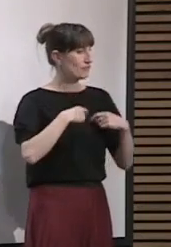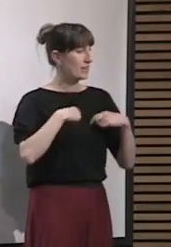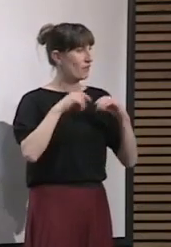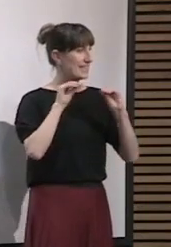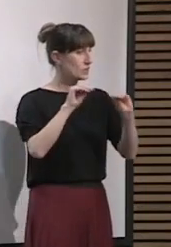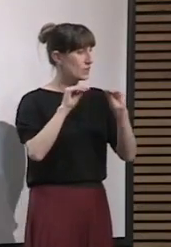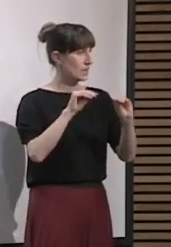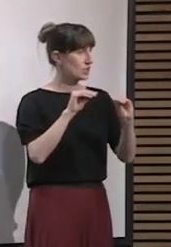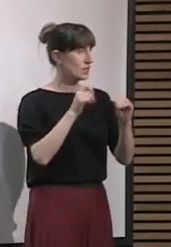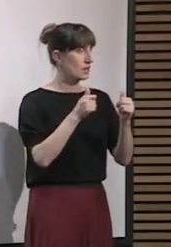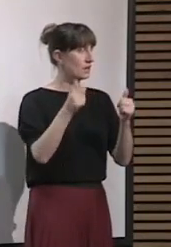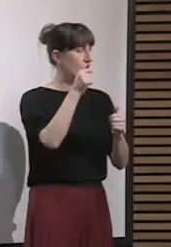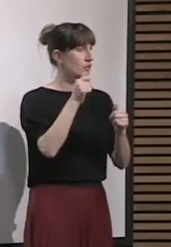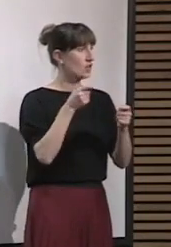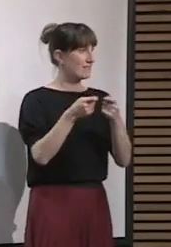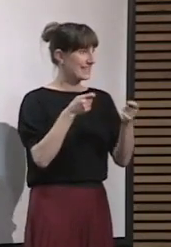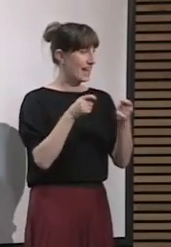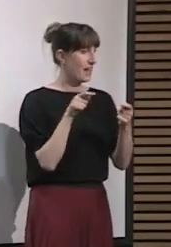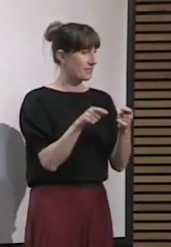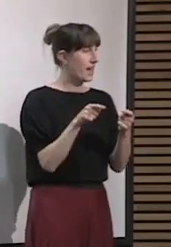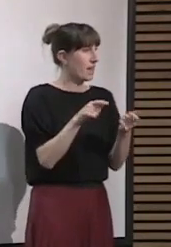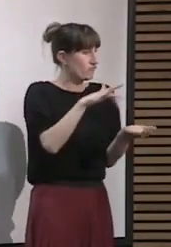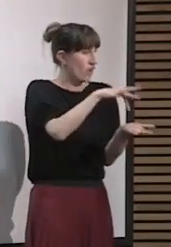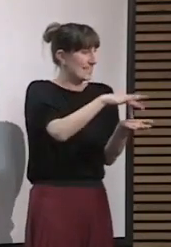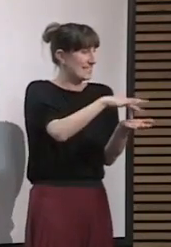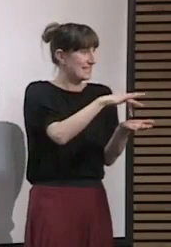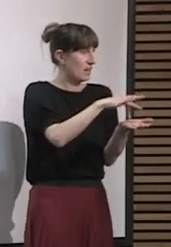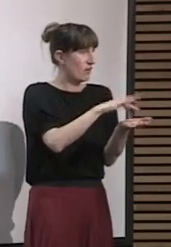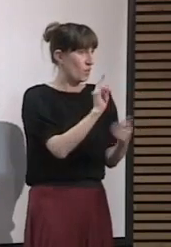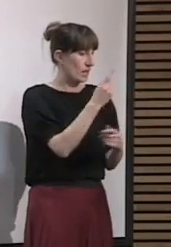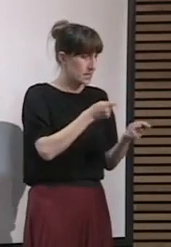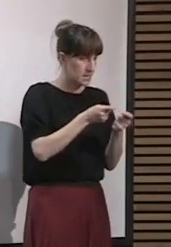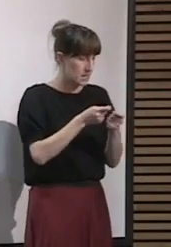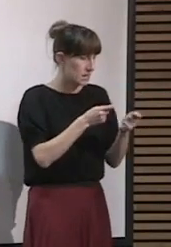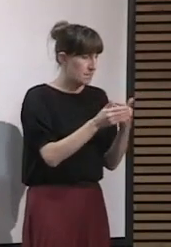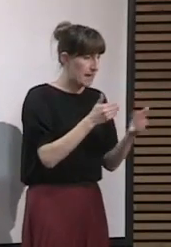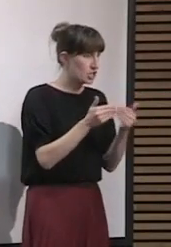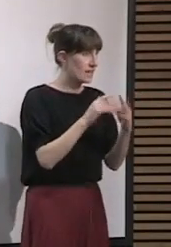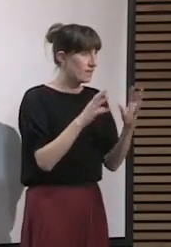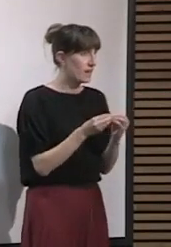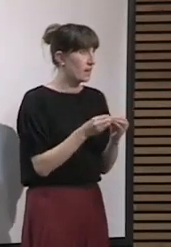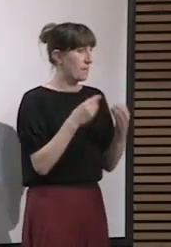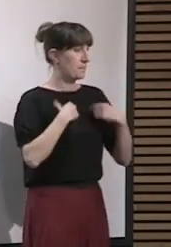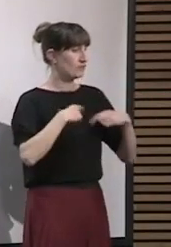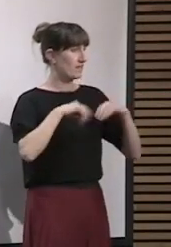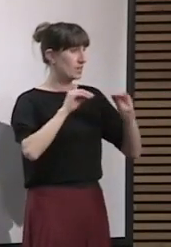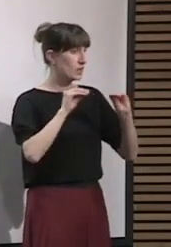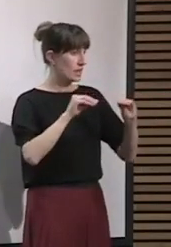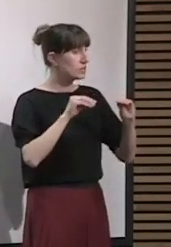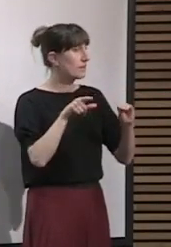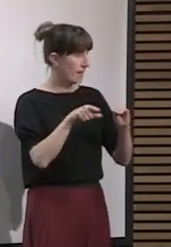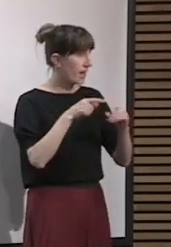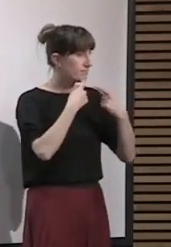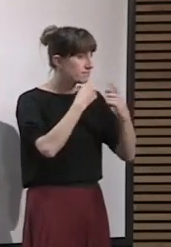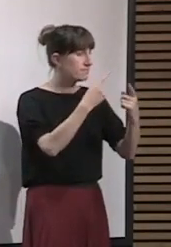is actually in the control nerve centre if you like in Auckland so that as these things come to light the Ministry of Education can do their bit